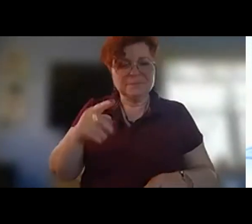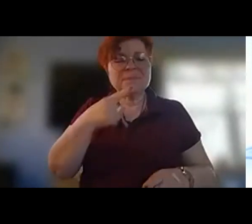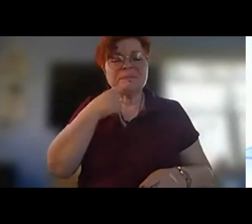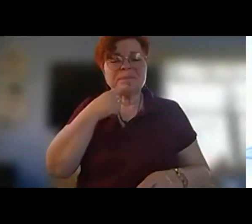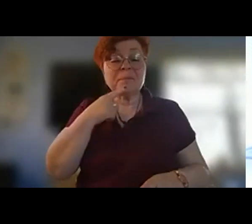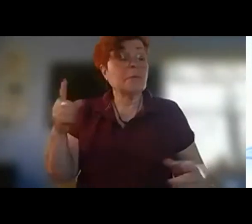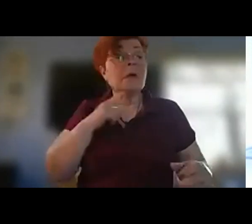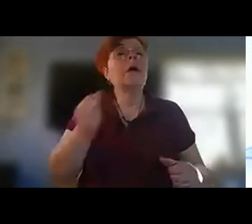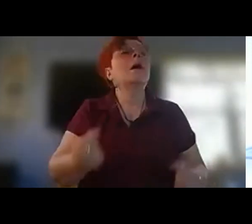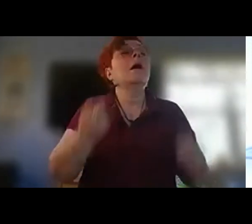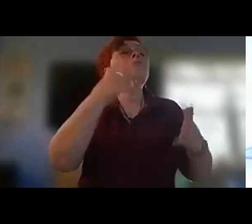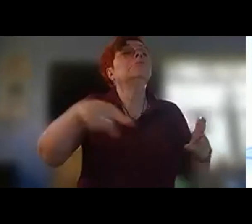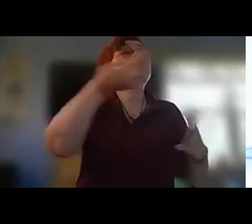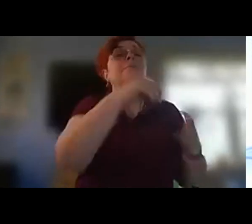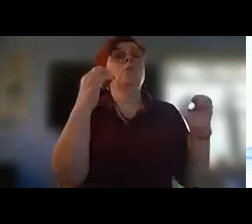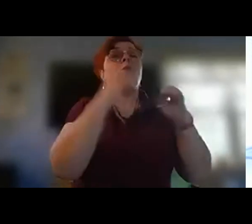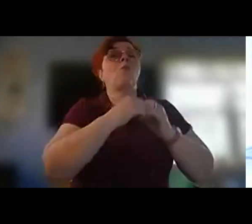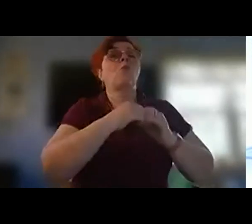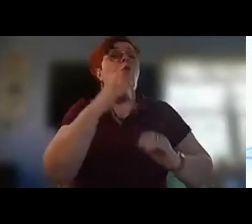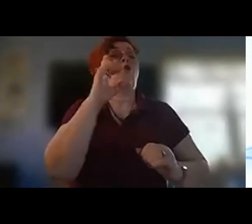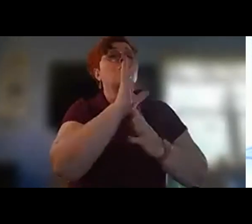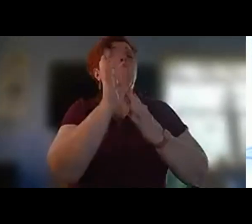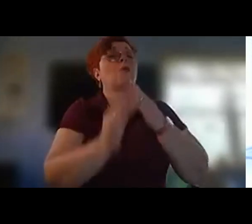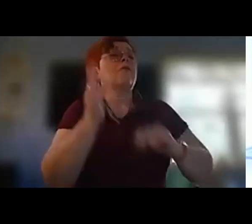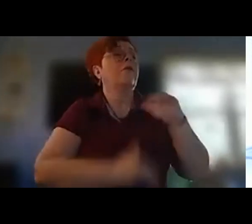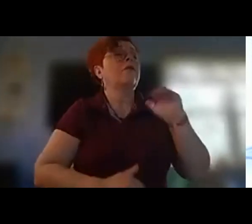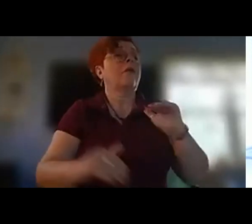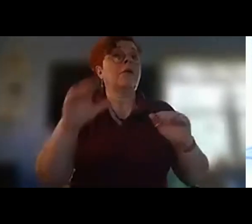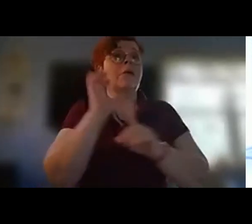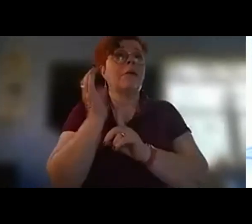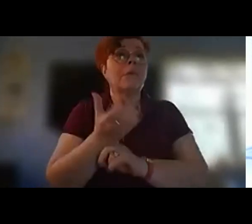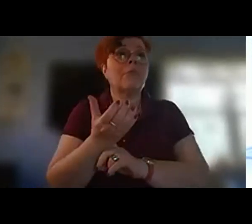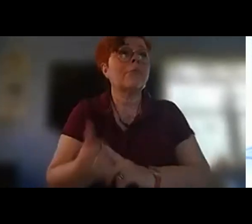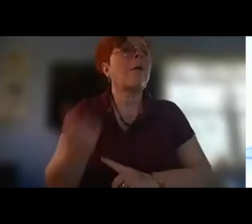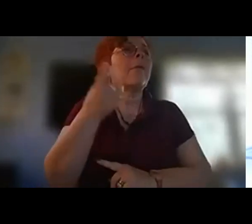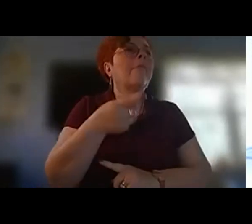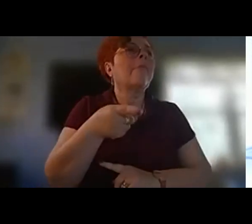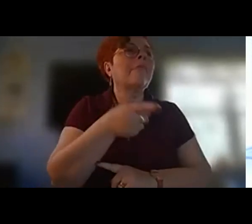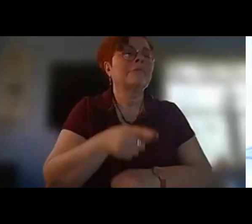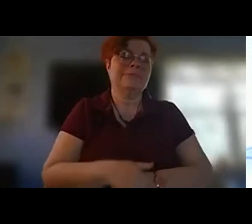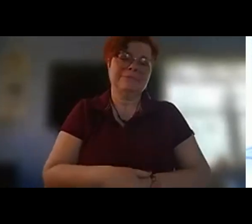more of a choice in government than in climate or how lucky we are